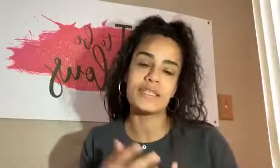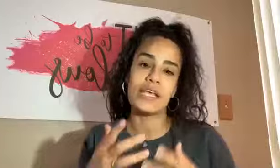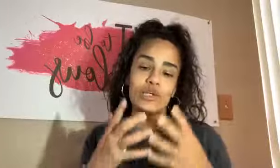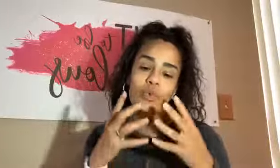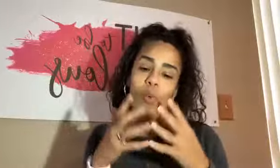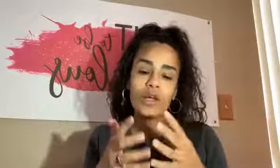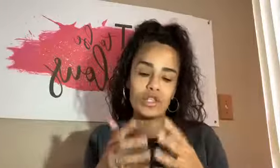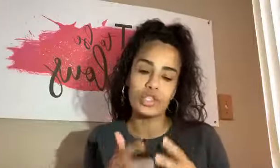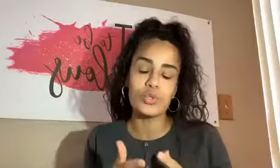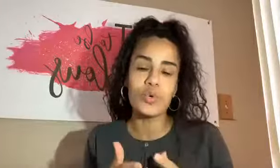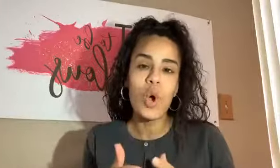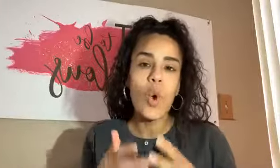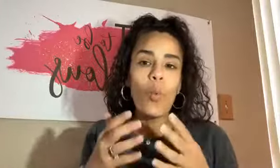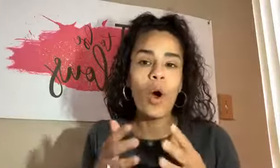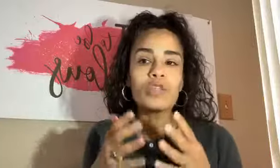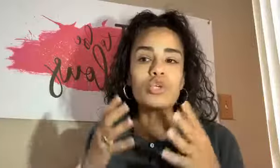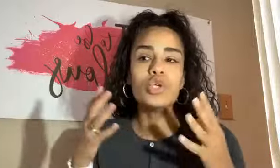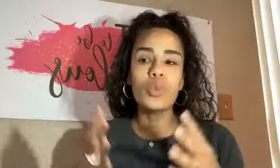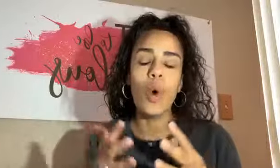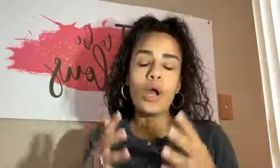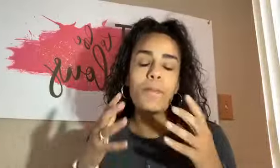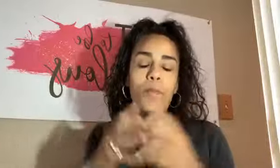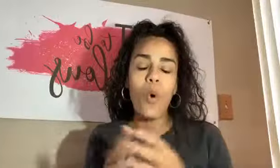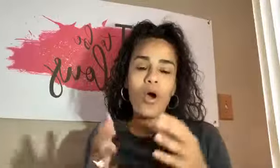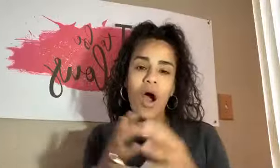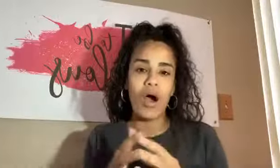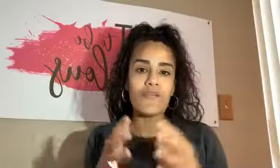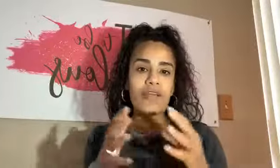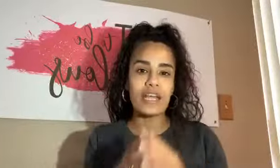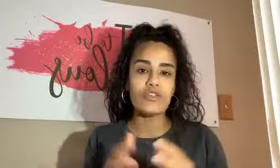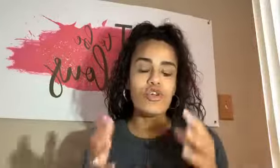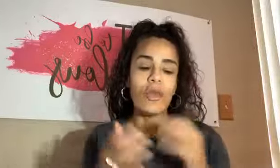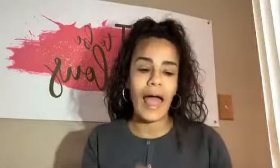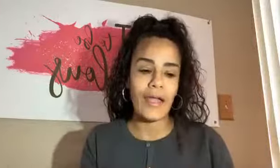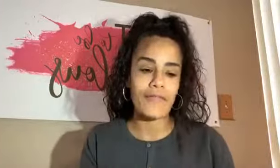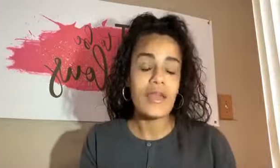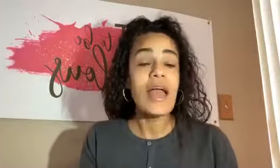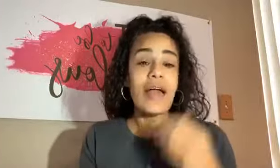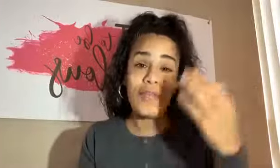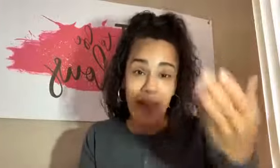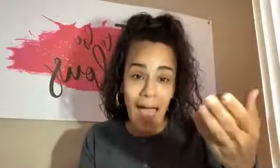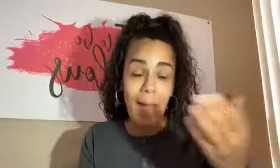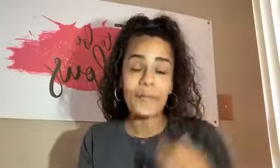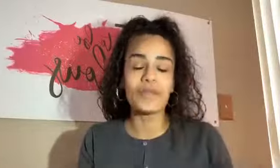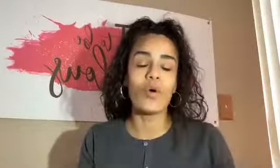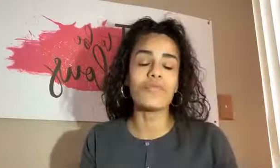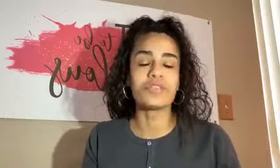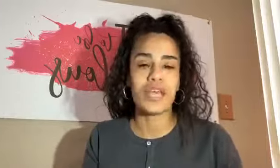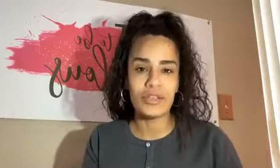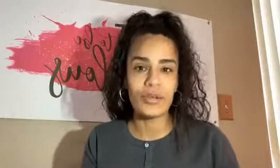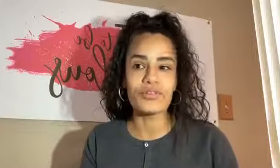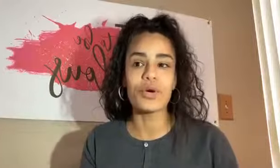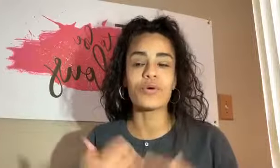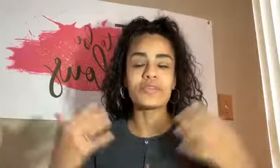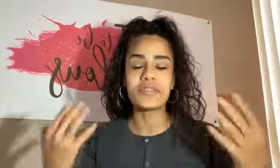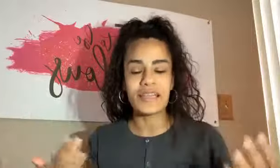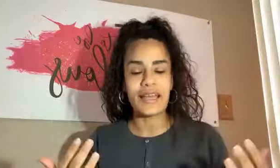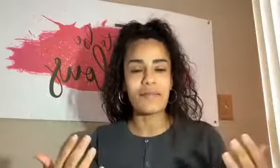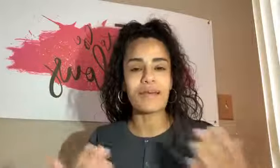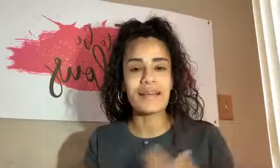is that you want to do. What do you want more of in your life? And that happened over 10 years ago, sitting at my